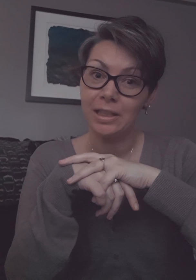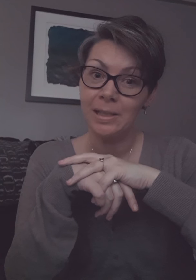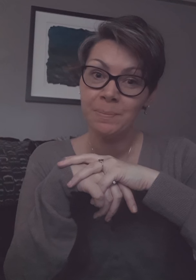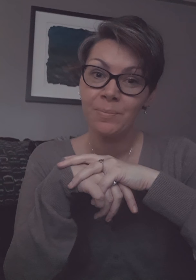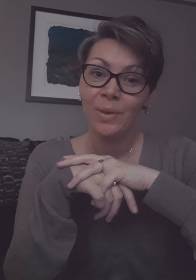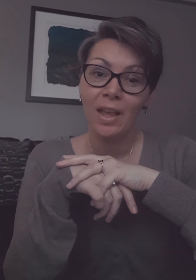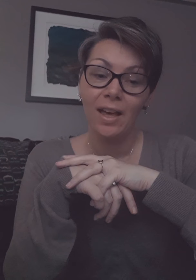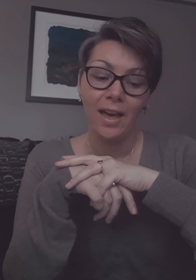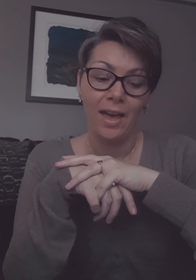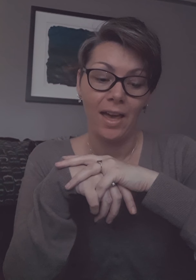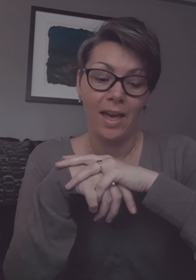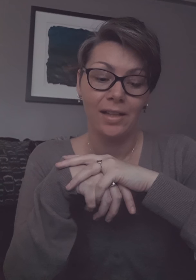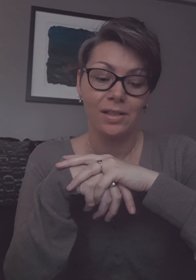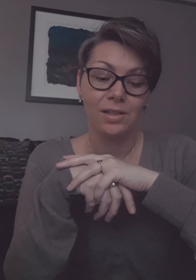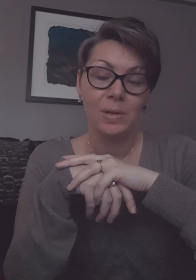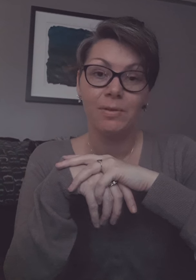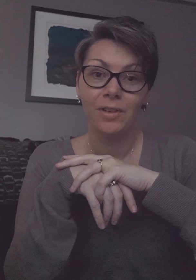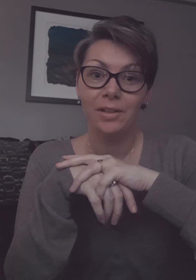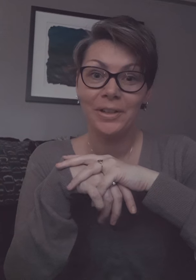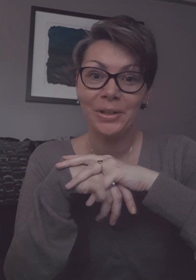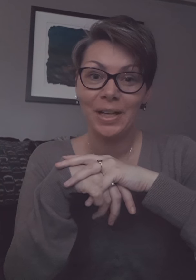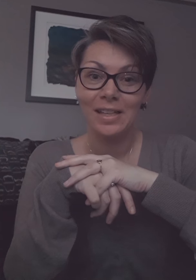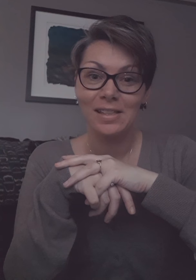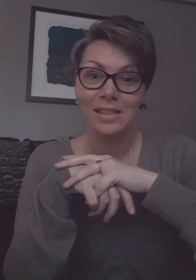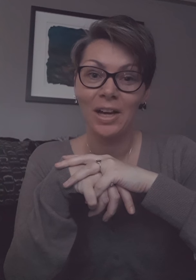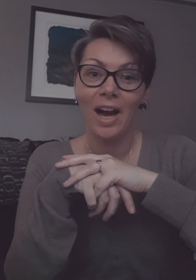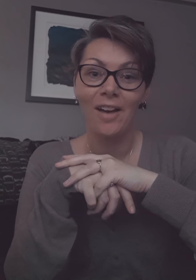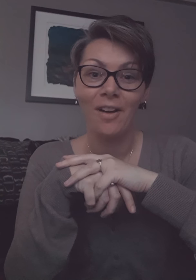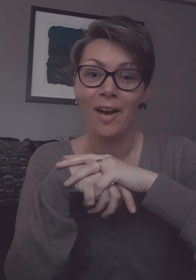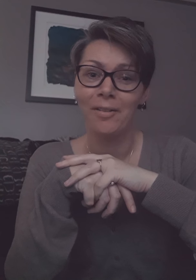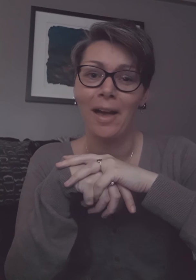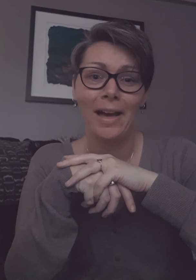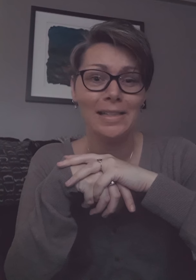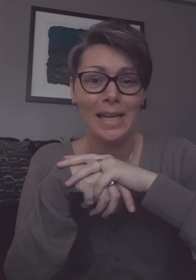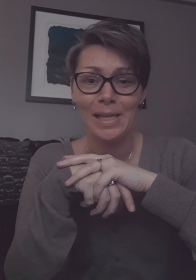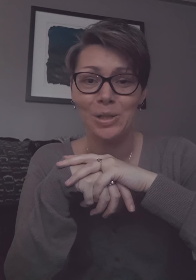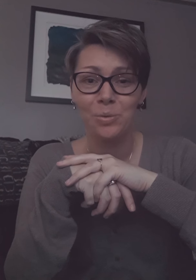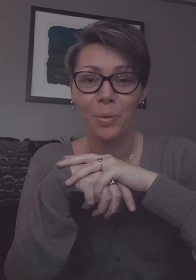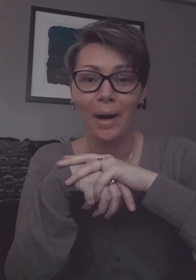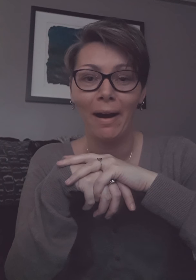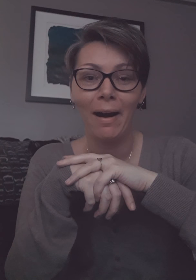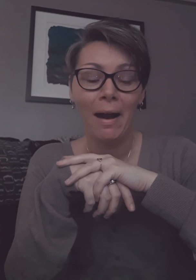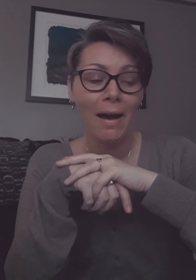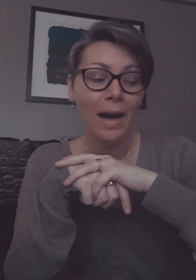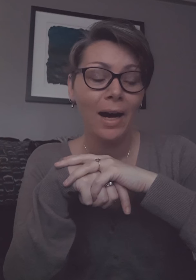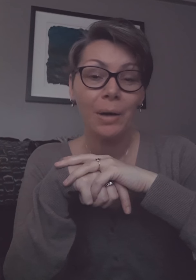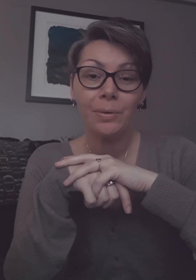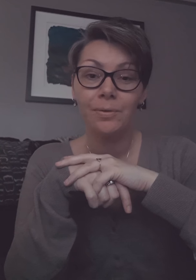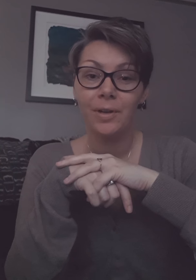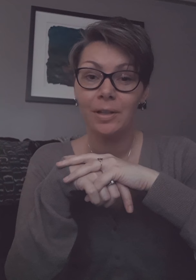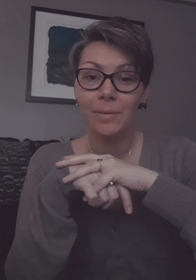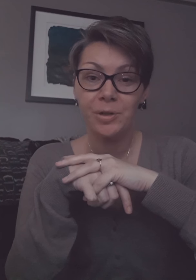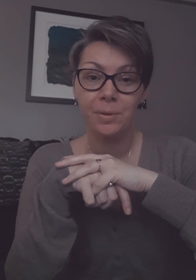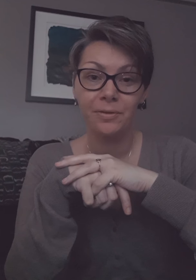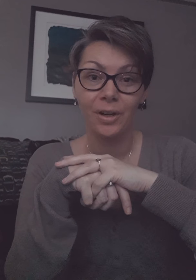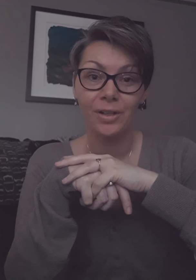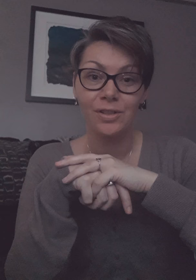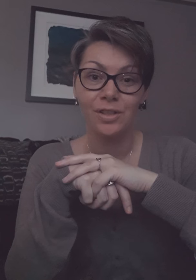and to be very very honest I have had days where I would very much prefer to